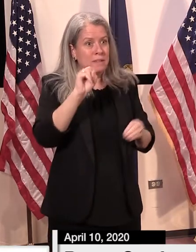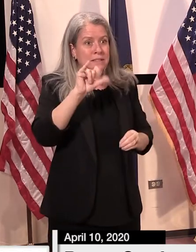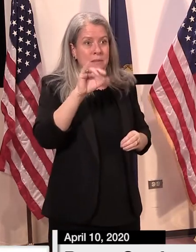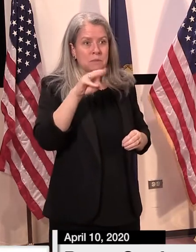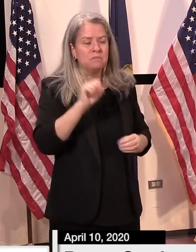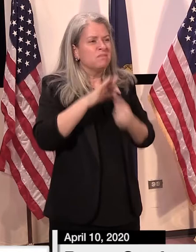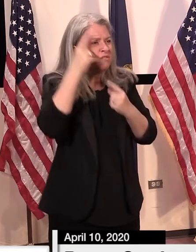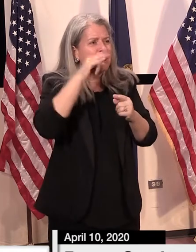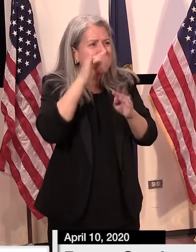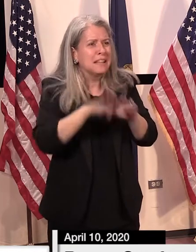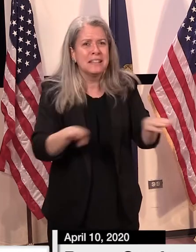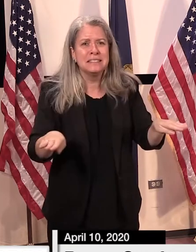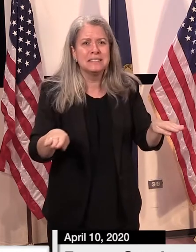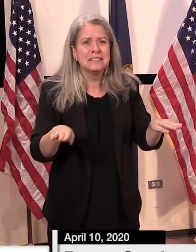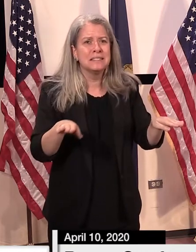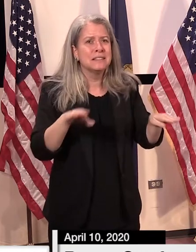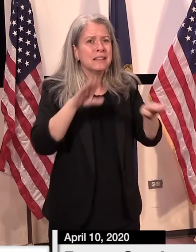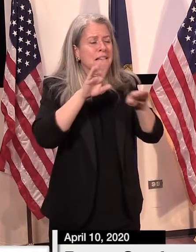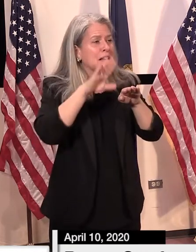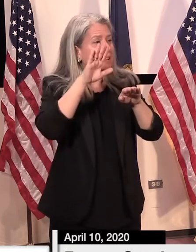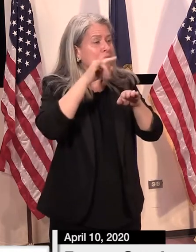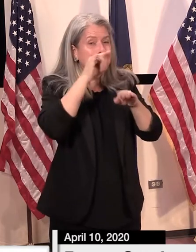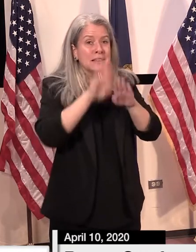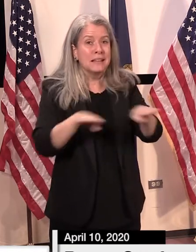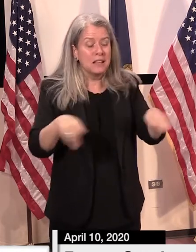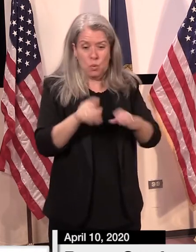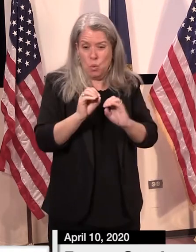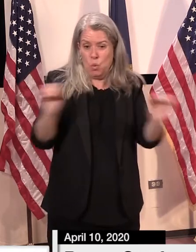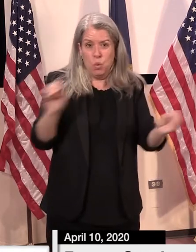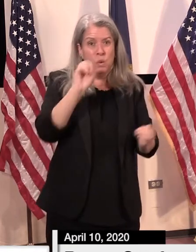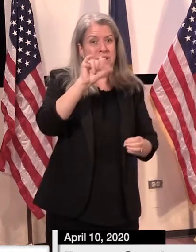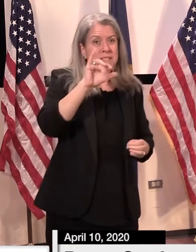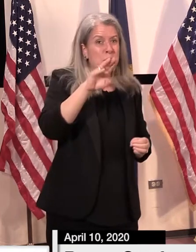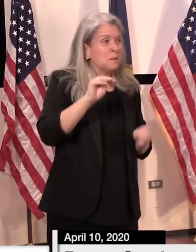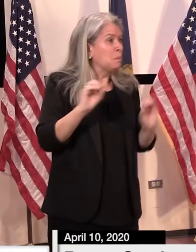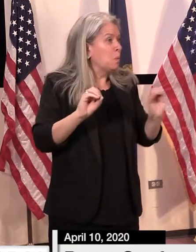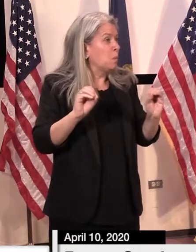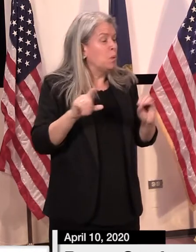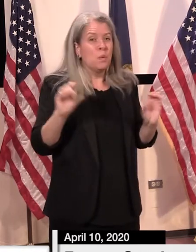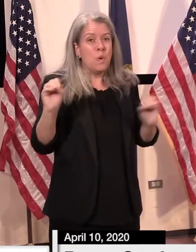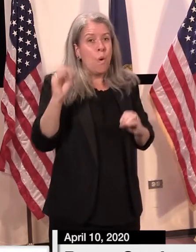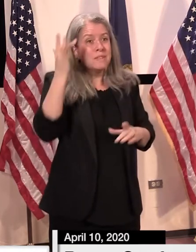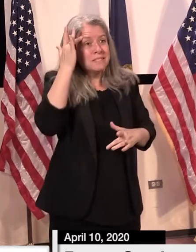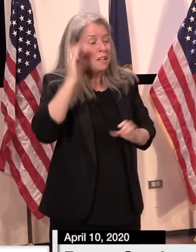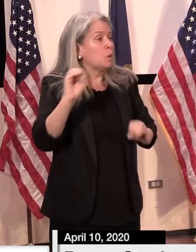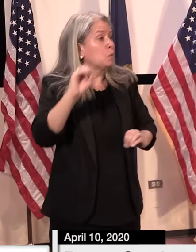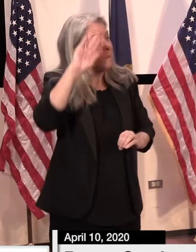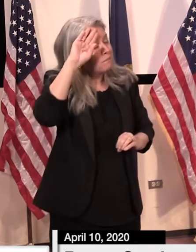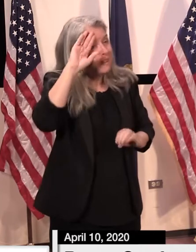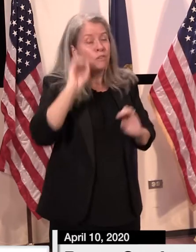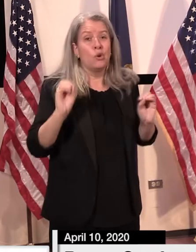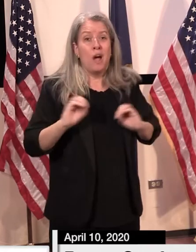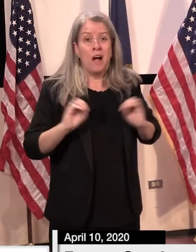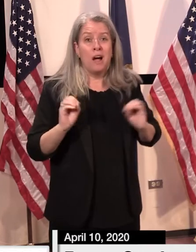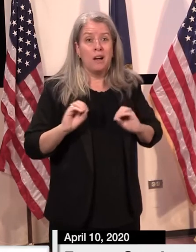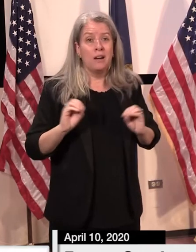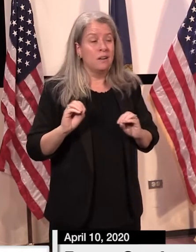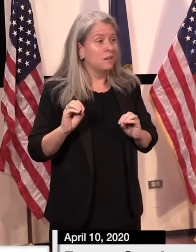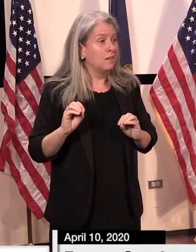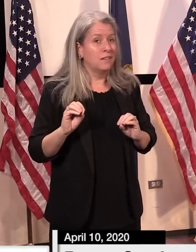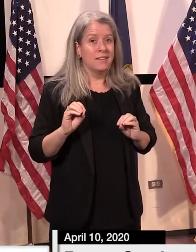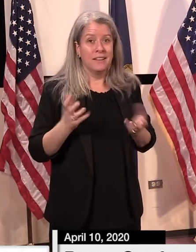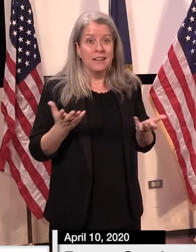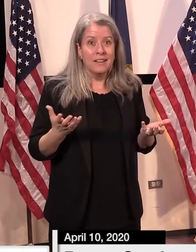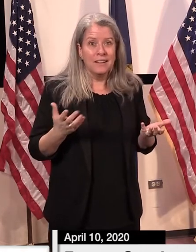pediatric population, that lack of symptoms may be the rule as opposed to the exception. In the adult